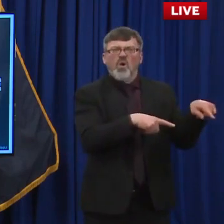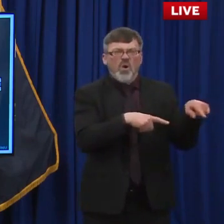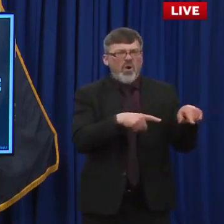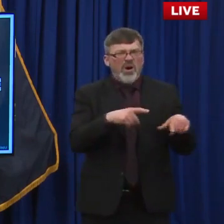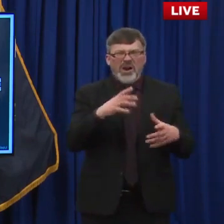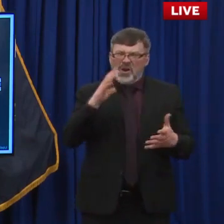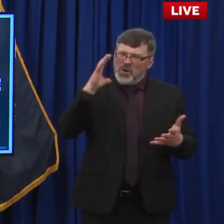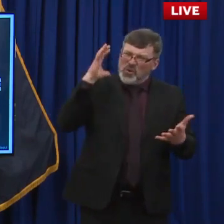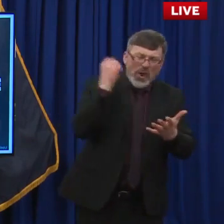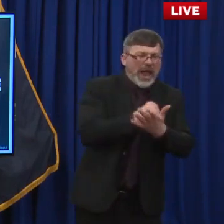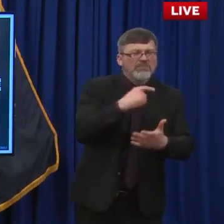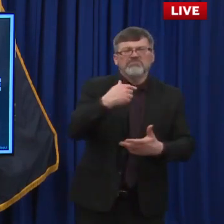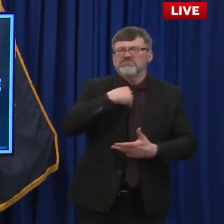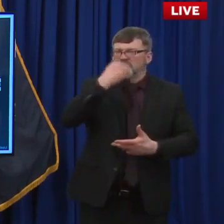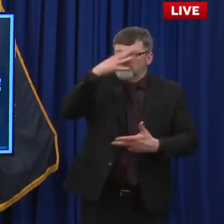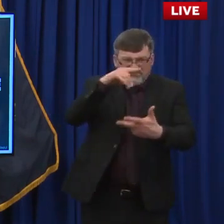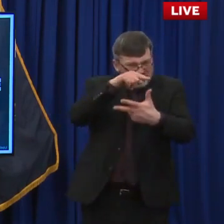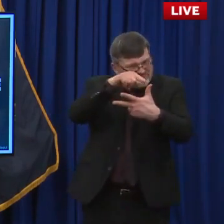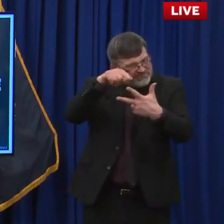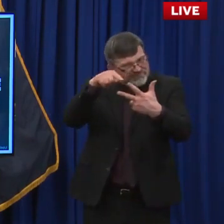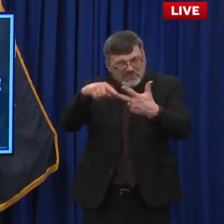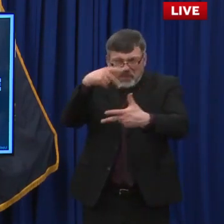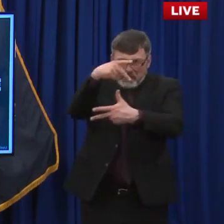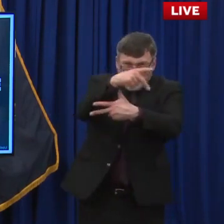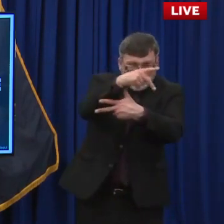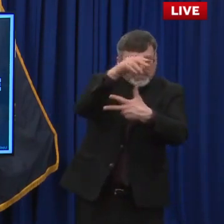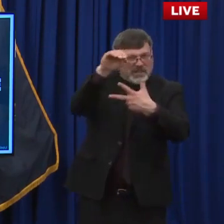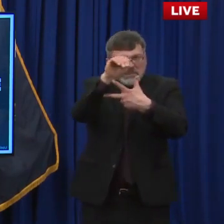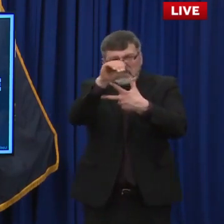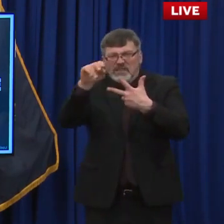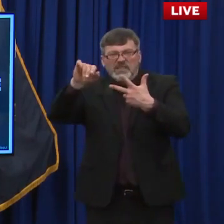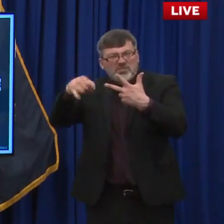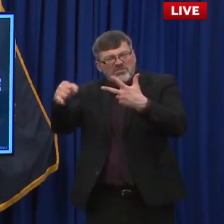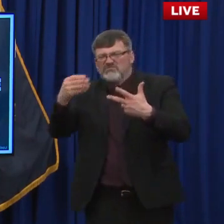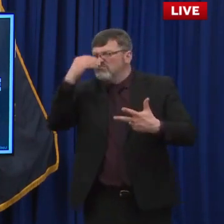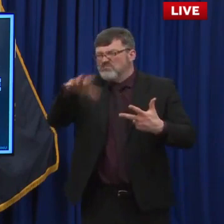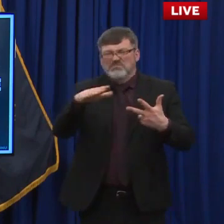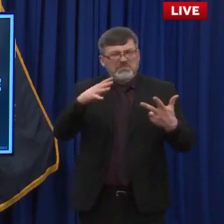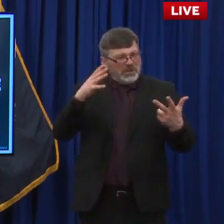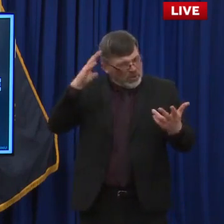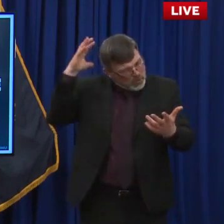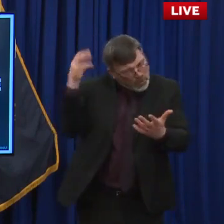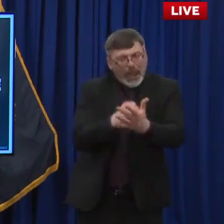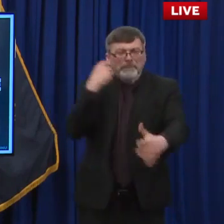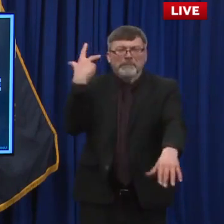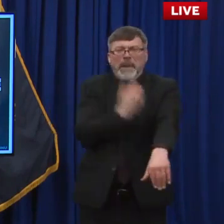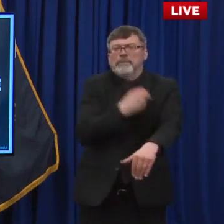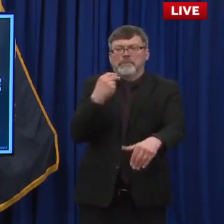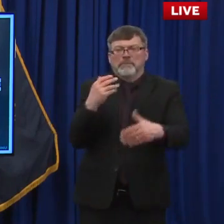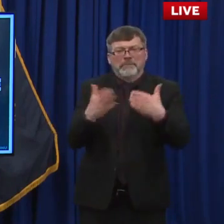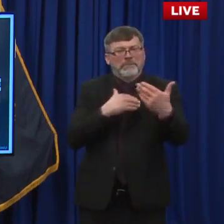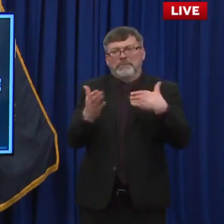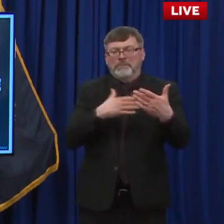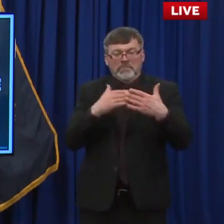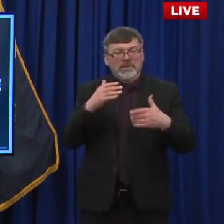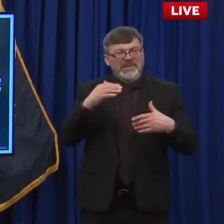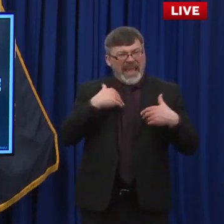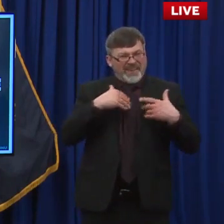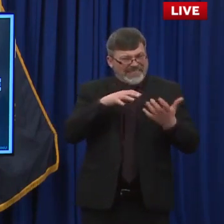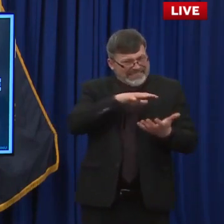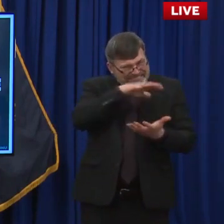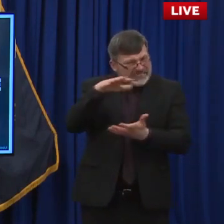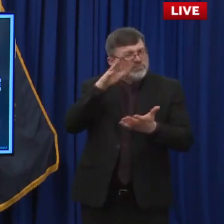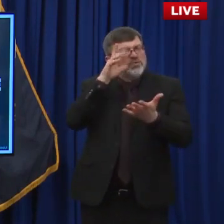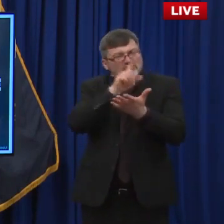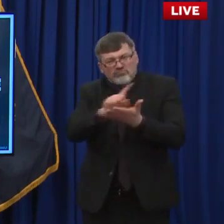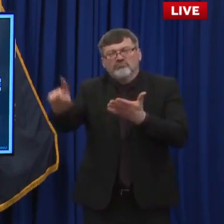and rapidly increase, um, the number of needles that we put into arms. Um, and I want to stress again that until we have a much higher level